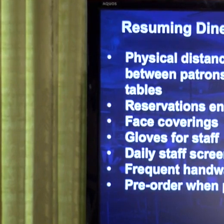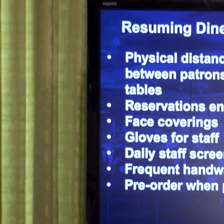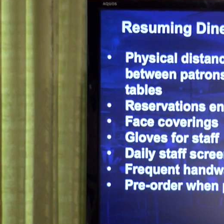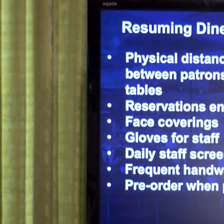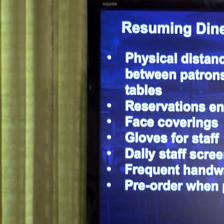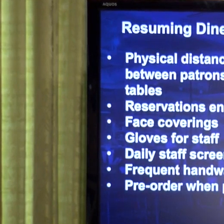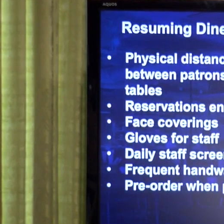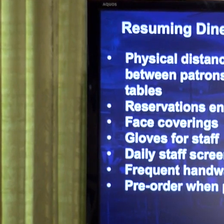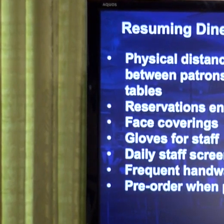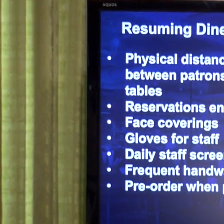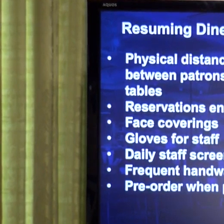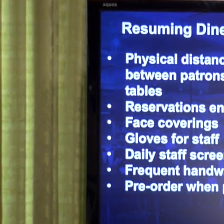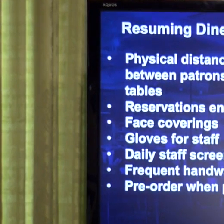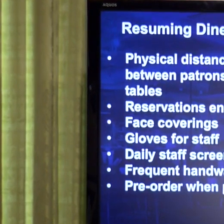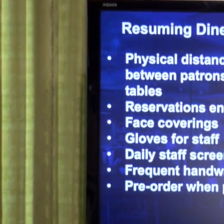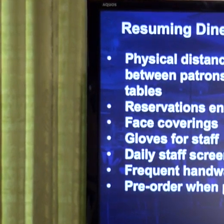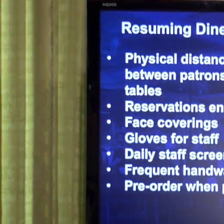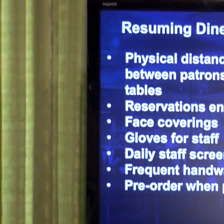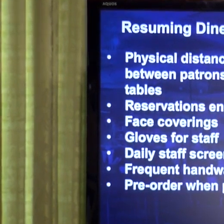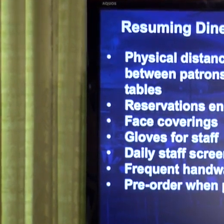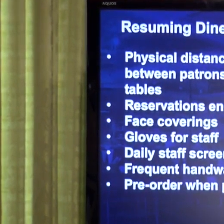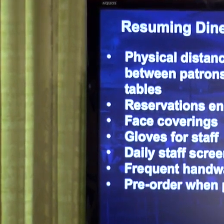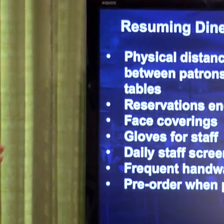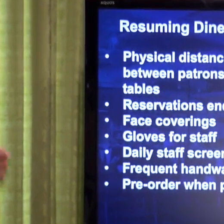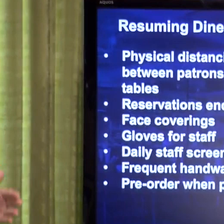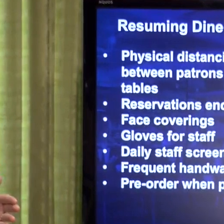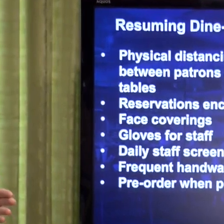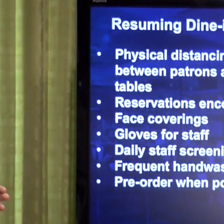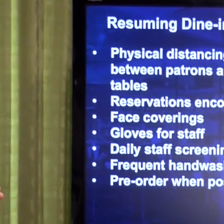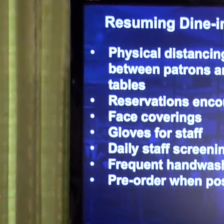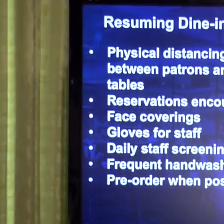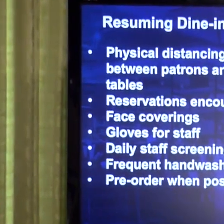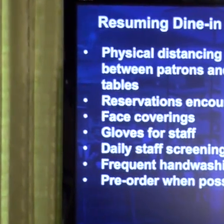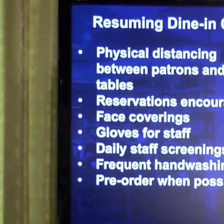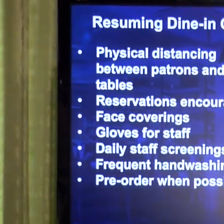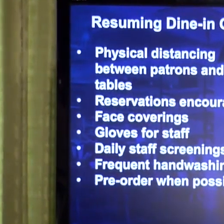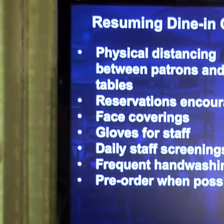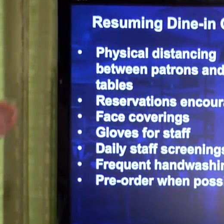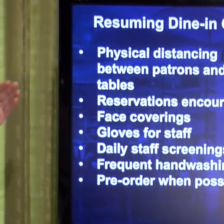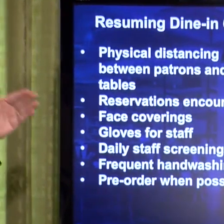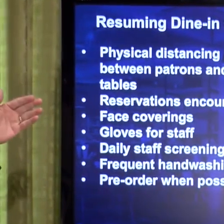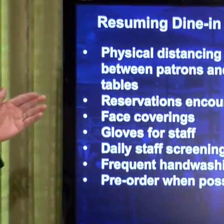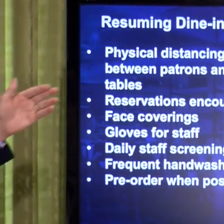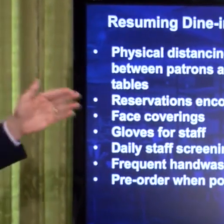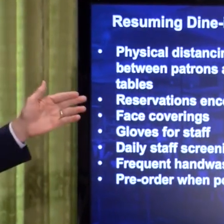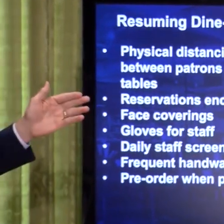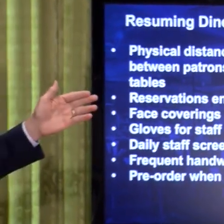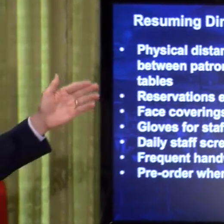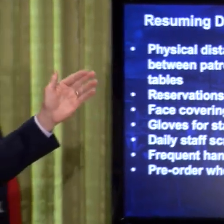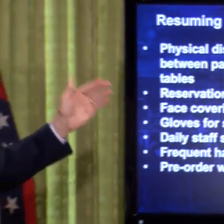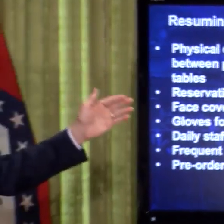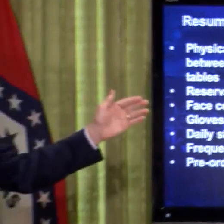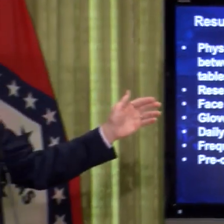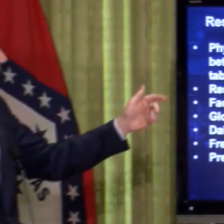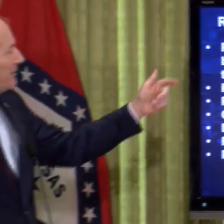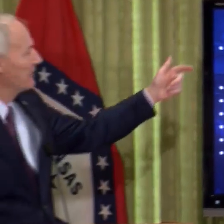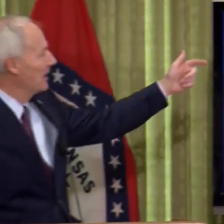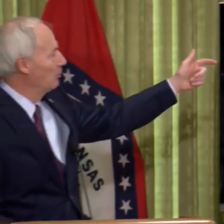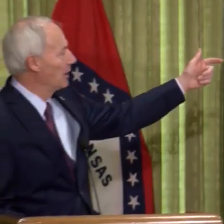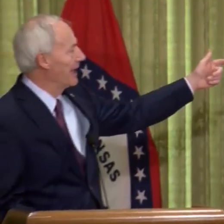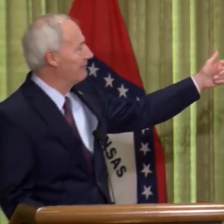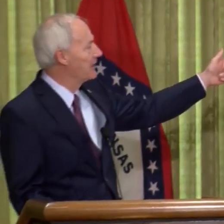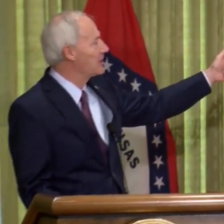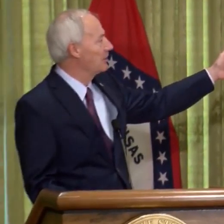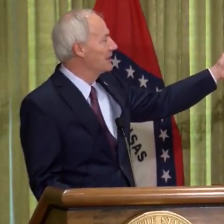And then as we're successful, we can go to full occupancy. But you've got to start somewhere. And so we're starting on May 11th with Phase 1.